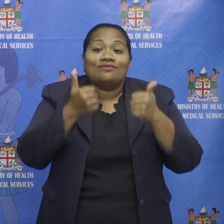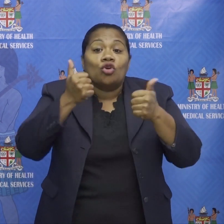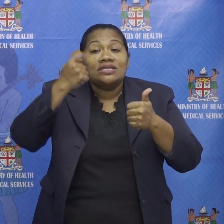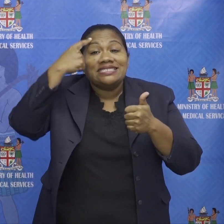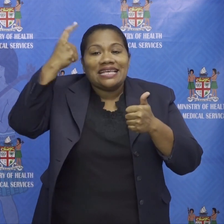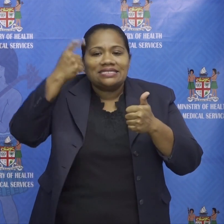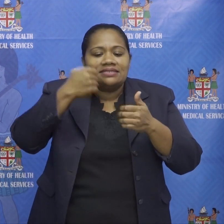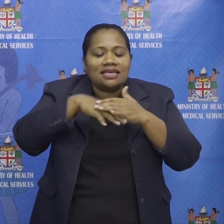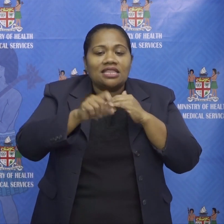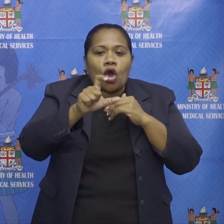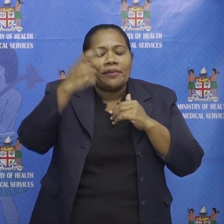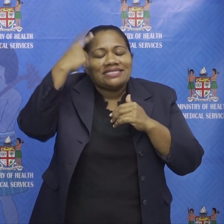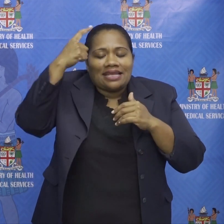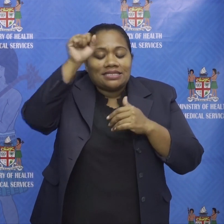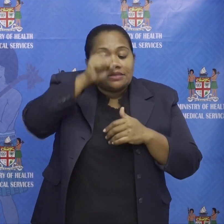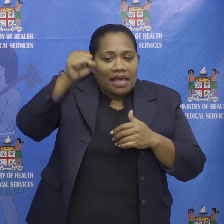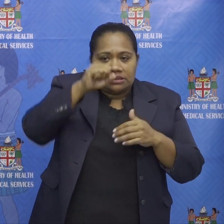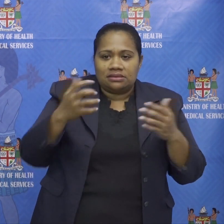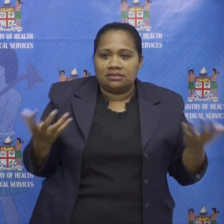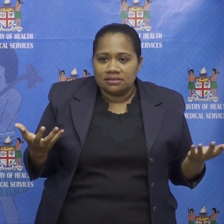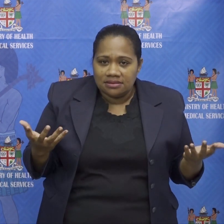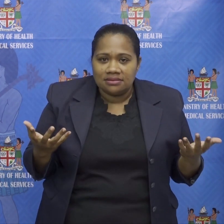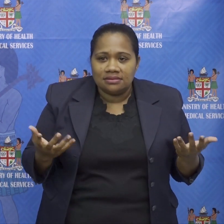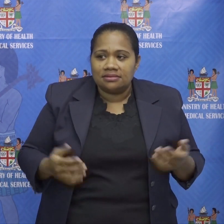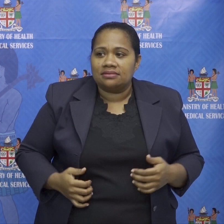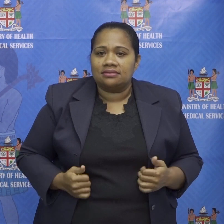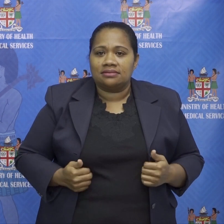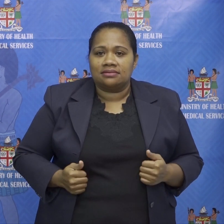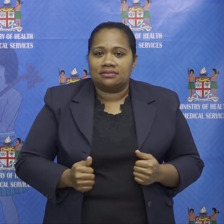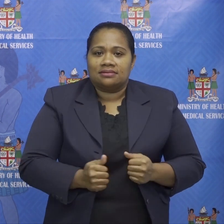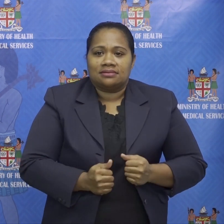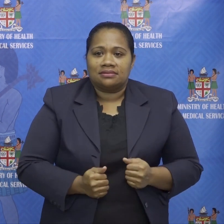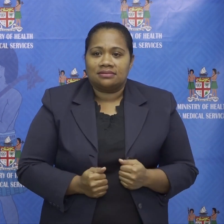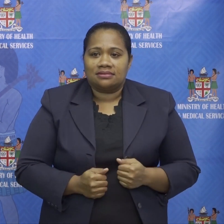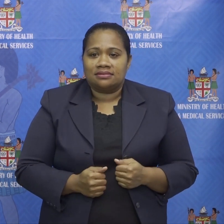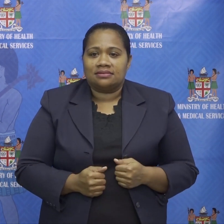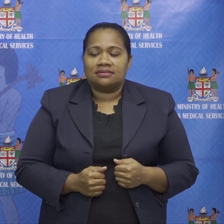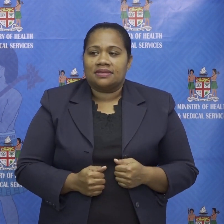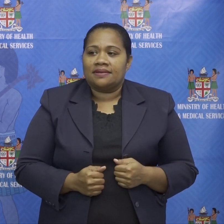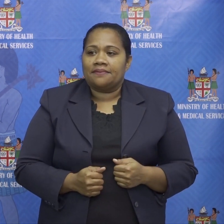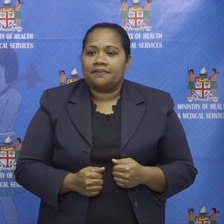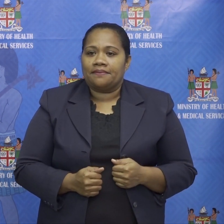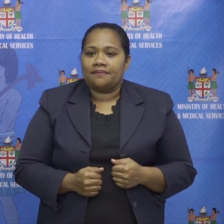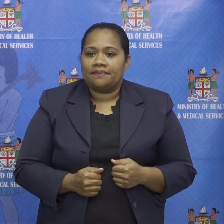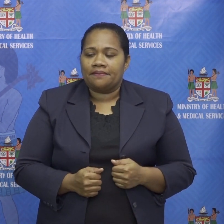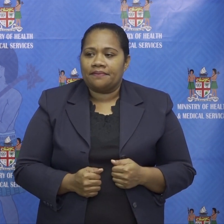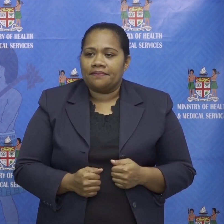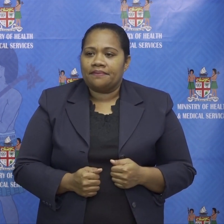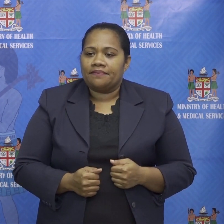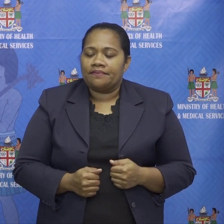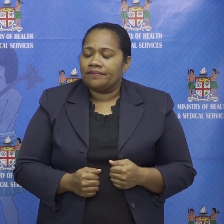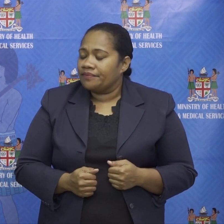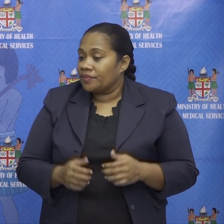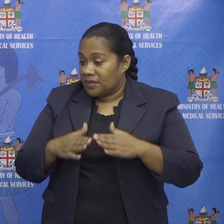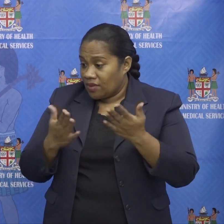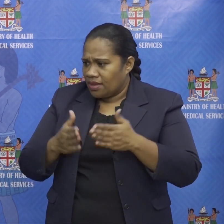and so now that the health ministry has established the uh variant of